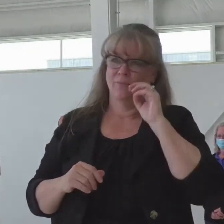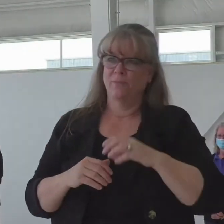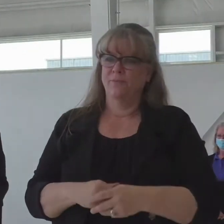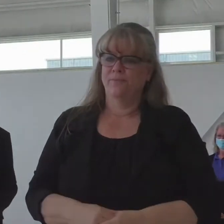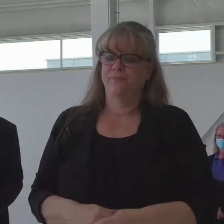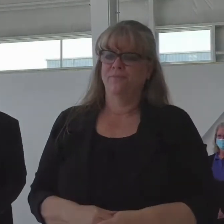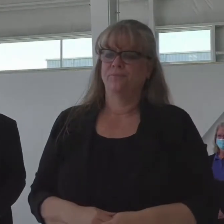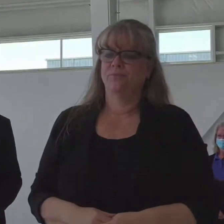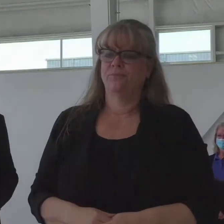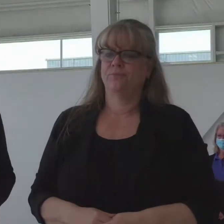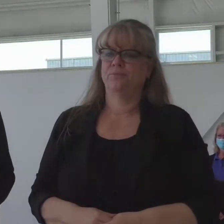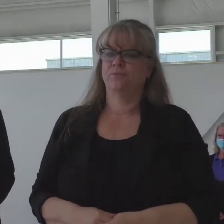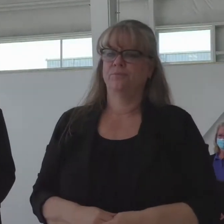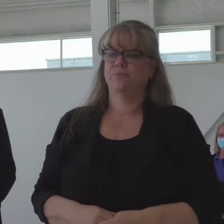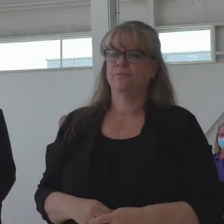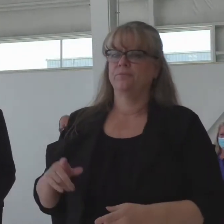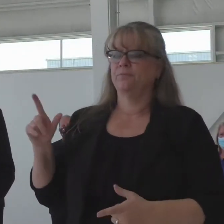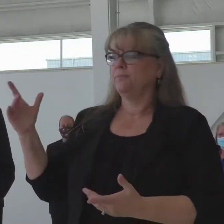Thank you, Mike.